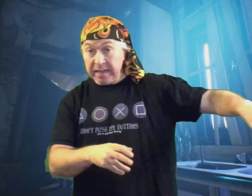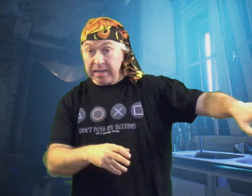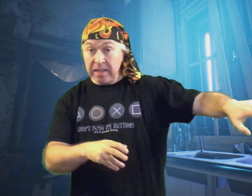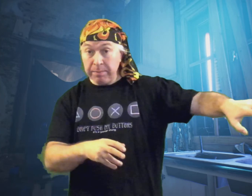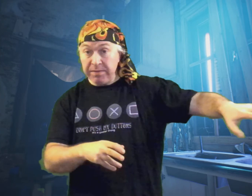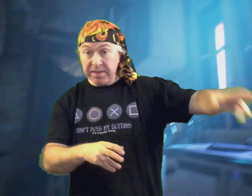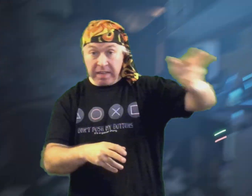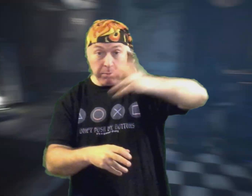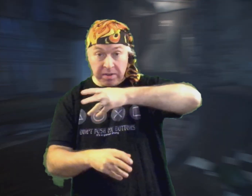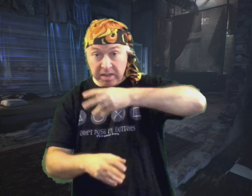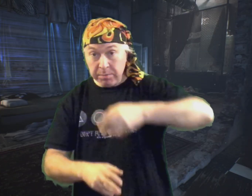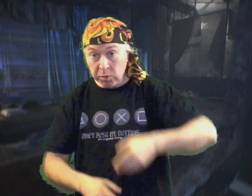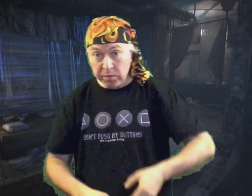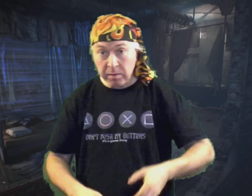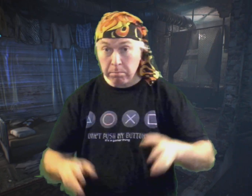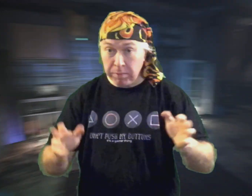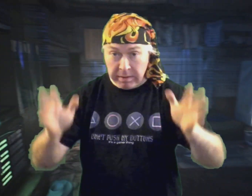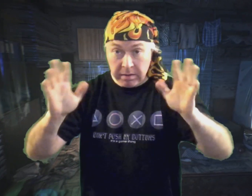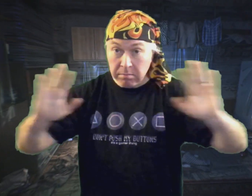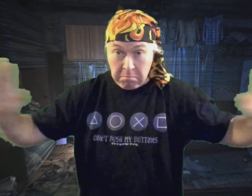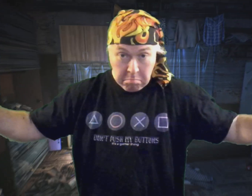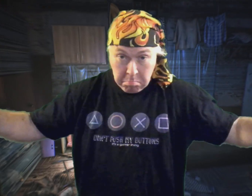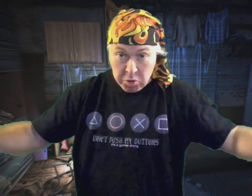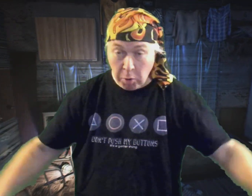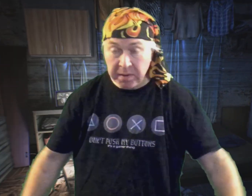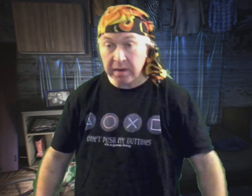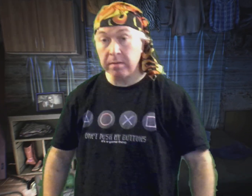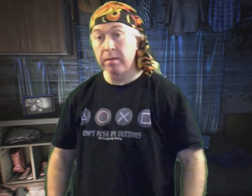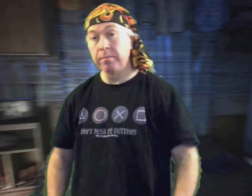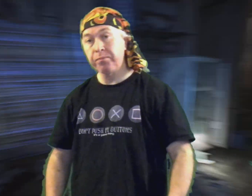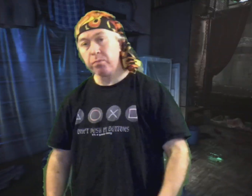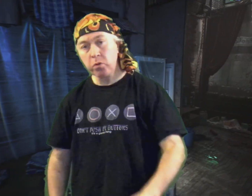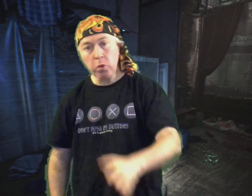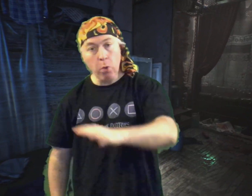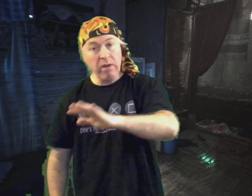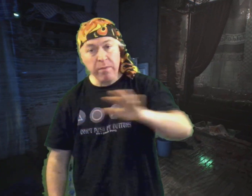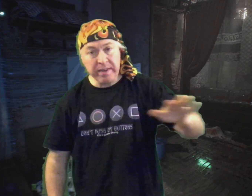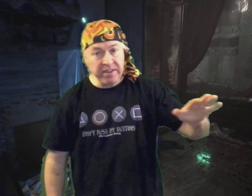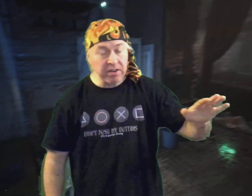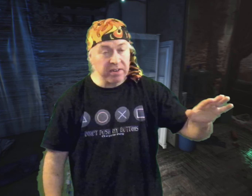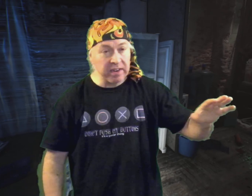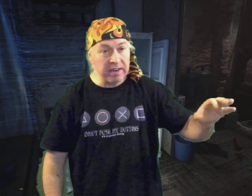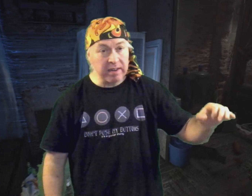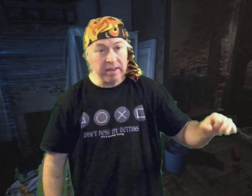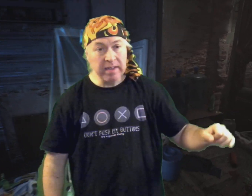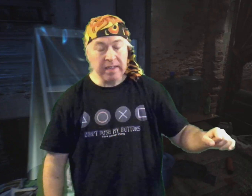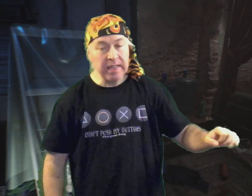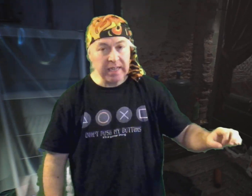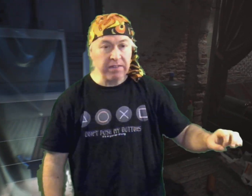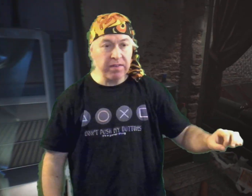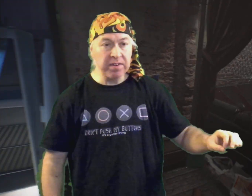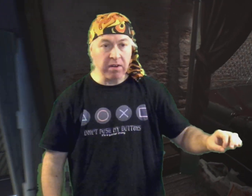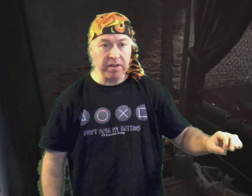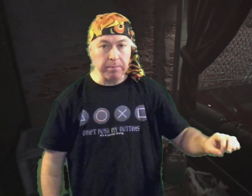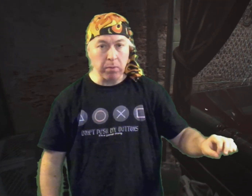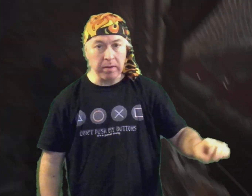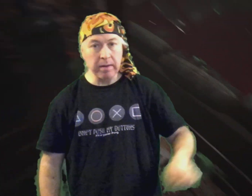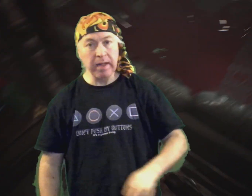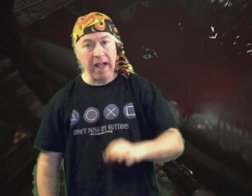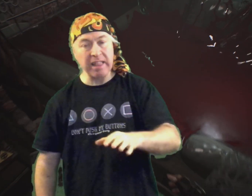in the previous game once it comes over. Brilliant. Job done. Where everybody starts at an even starting point. At the